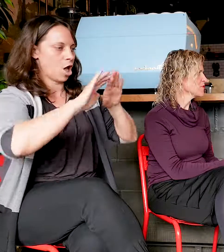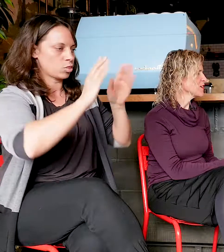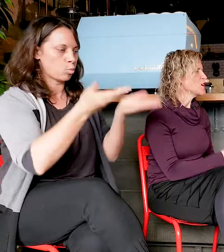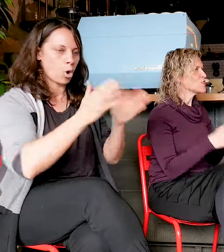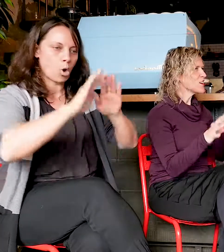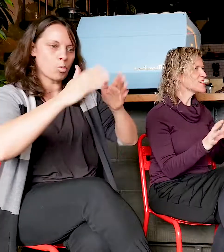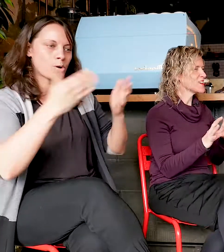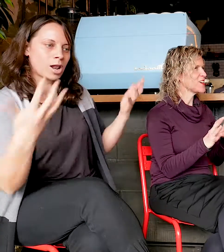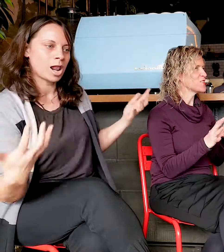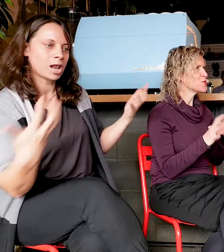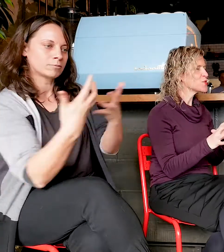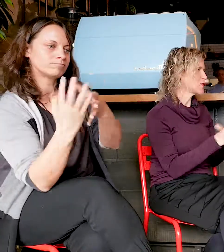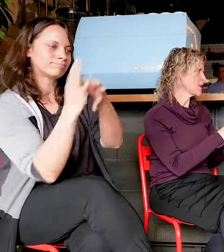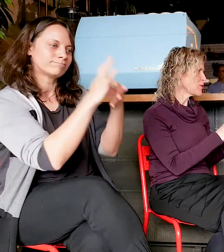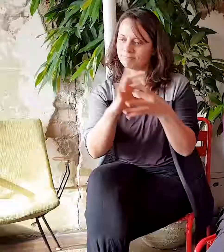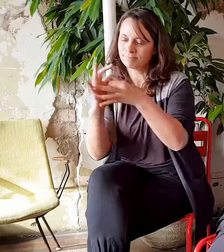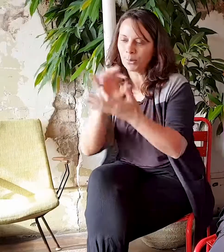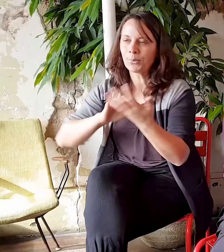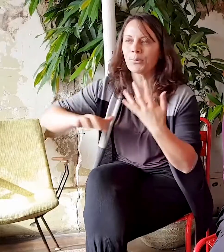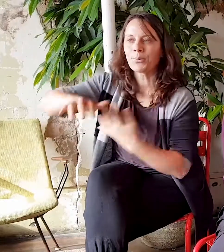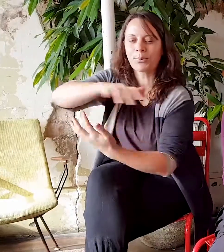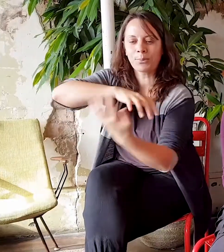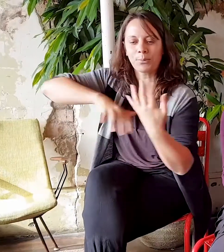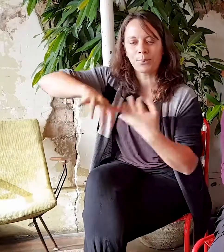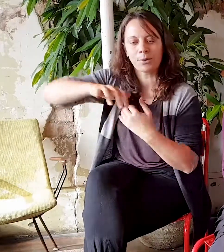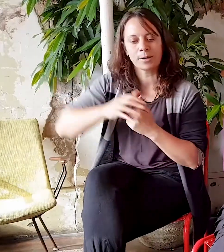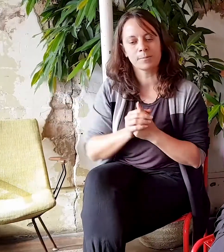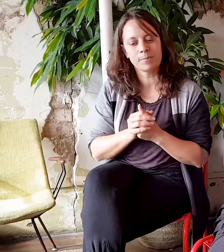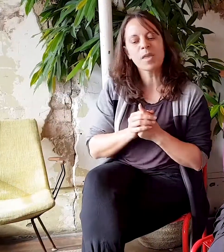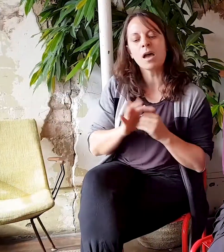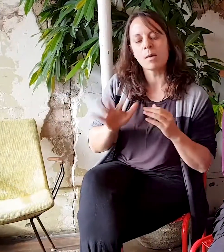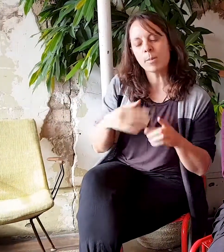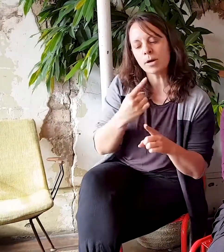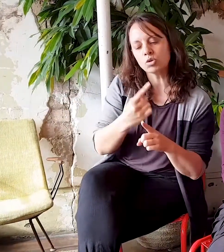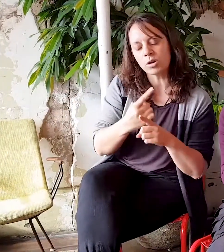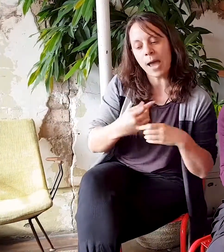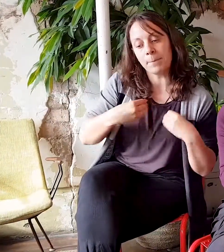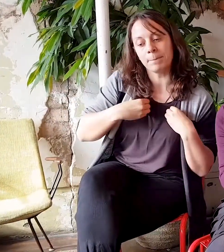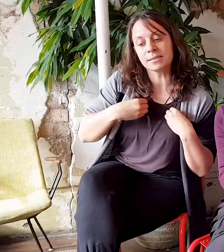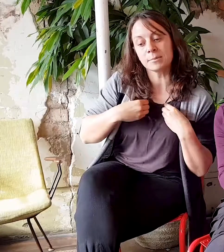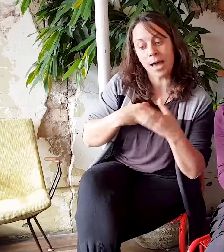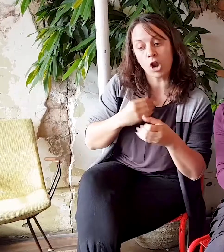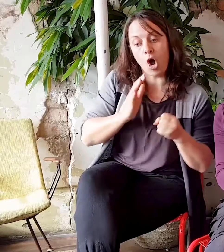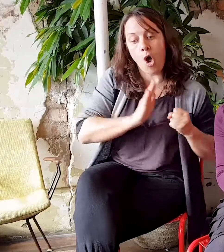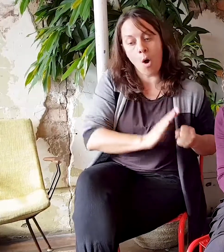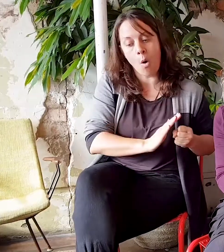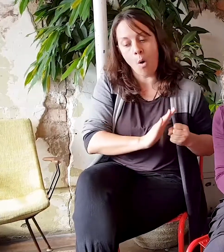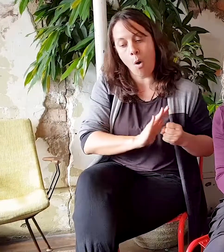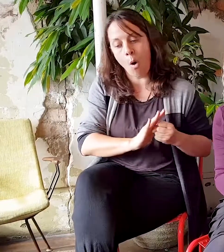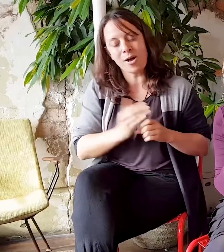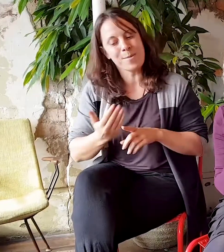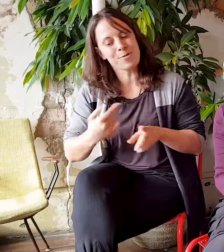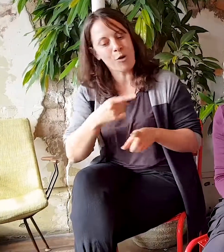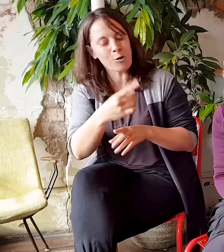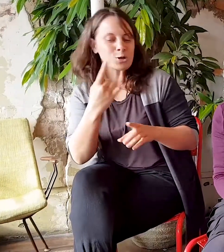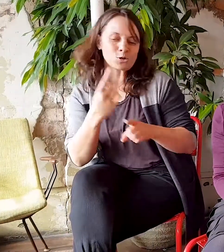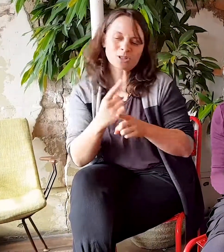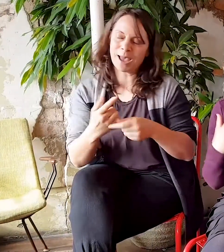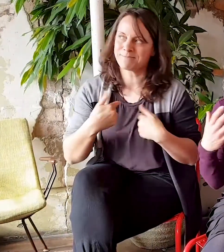So I'd like to, you know, talk to you a about the business but just sort of go back a bit. So you talked about being quite shy. Do you think, and obviously